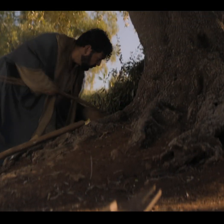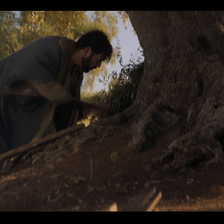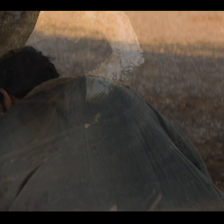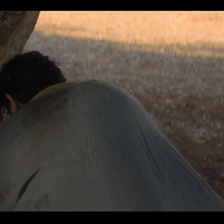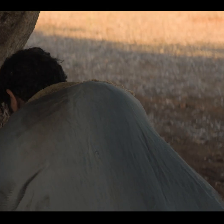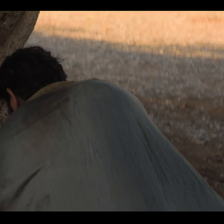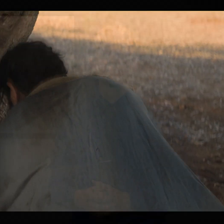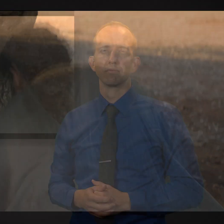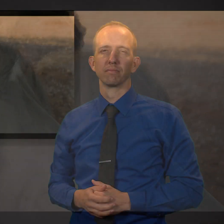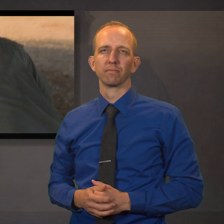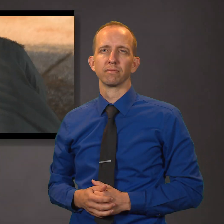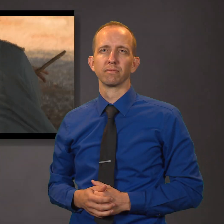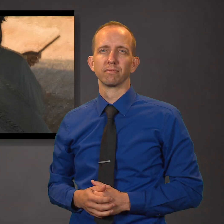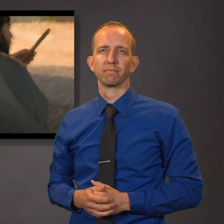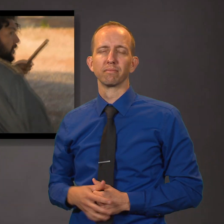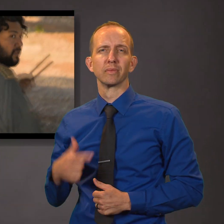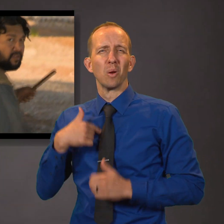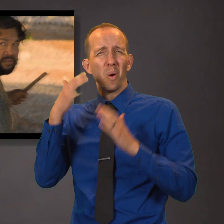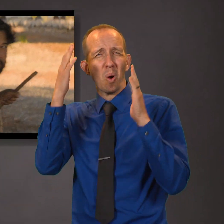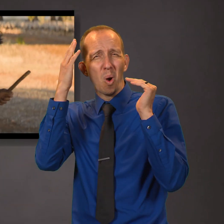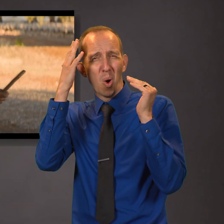That perhaps I might preserve the roots, I have done this thing.